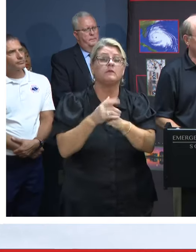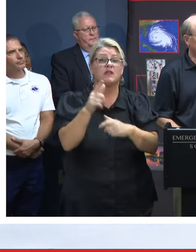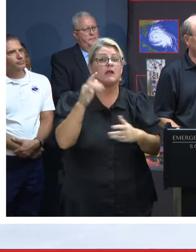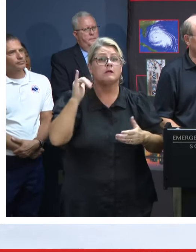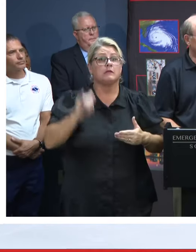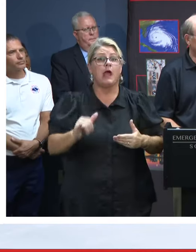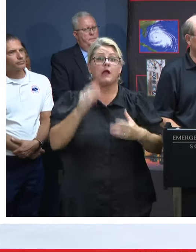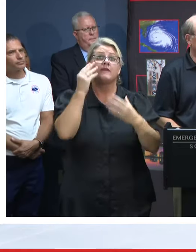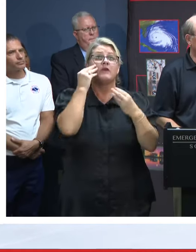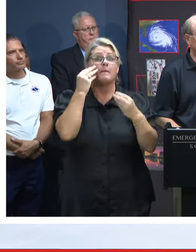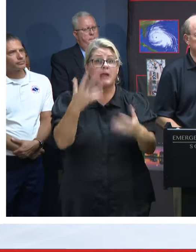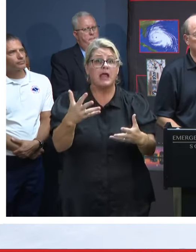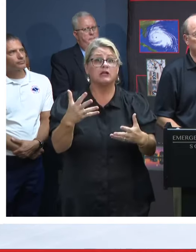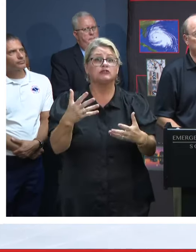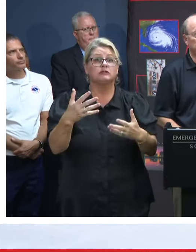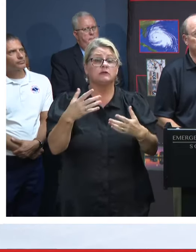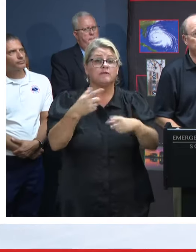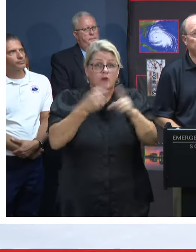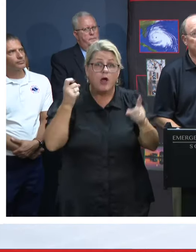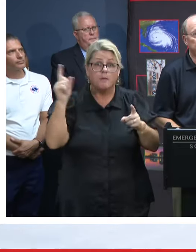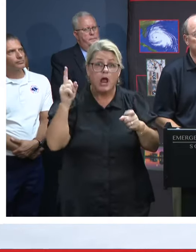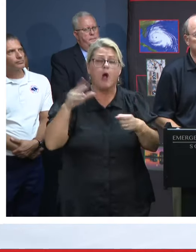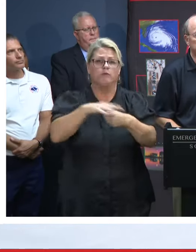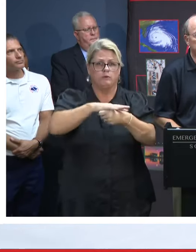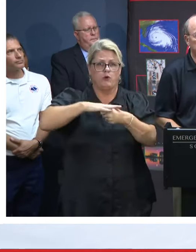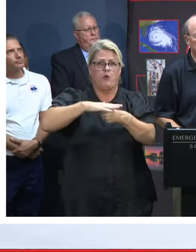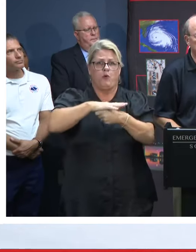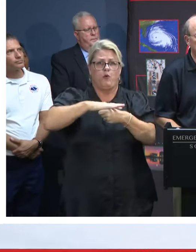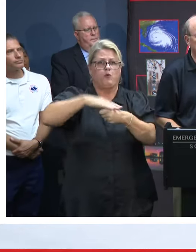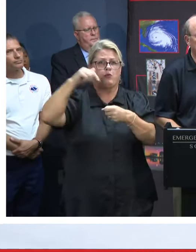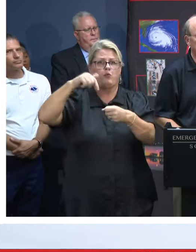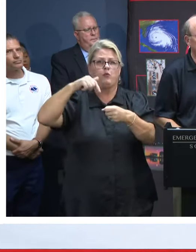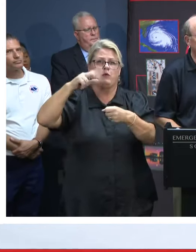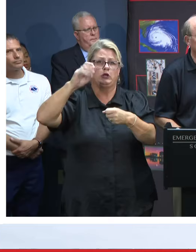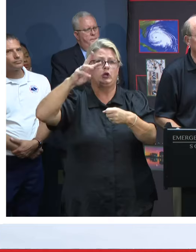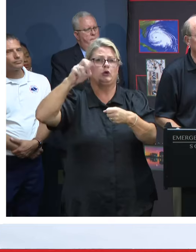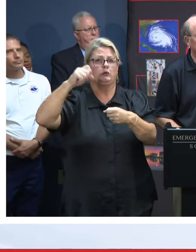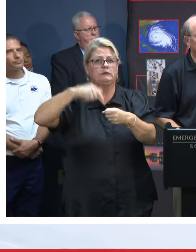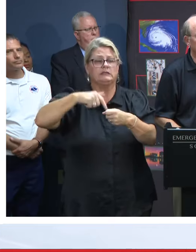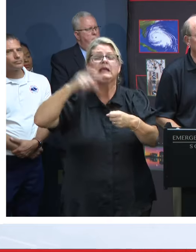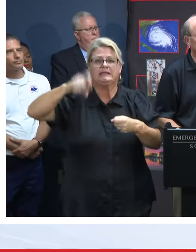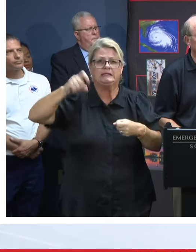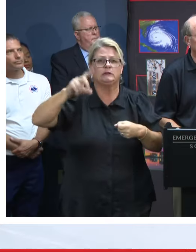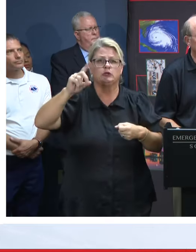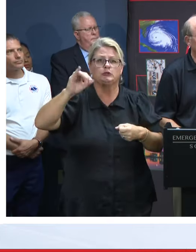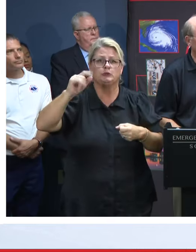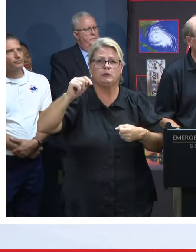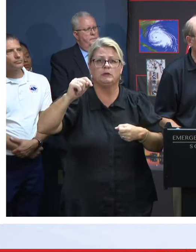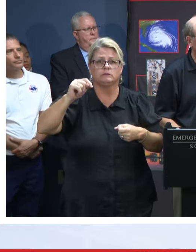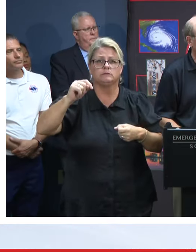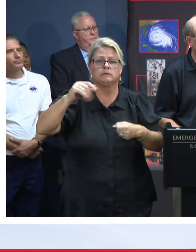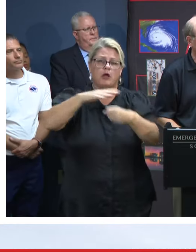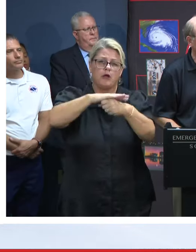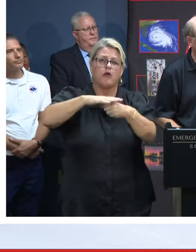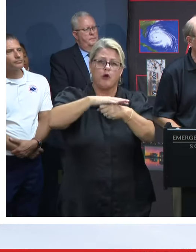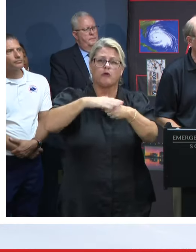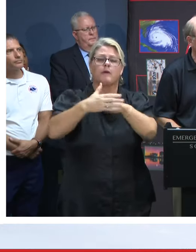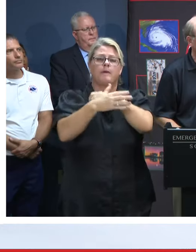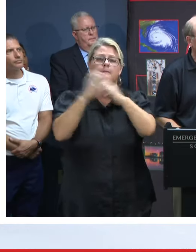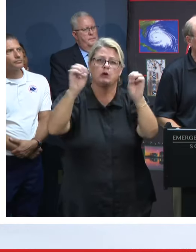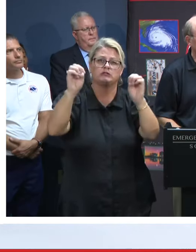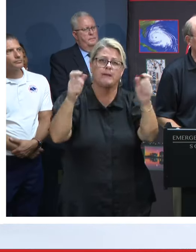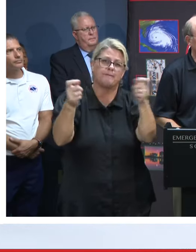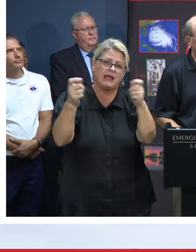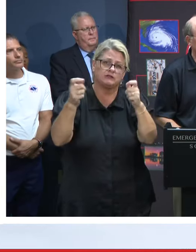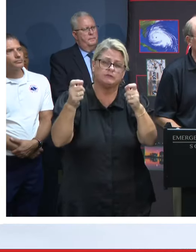information gets out is at the local level in the news media and local emergency management and county government. So